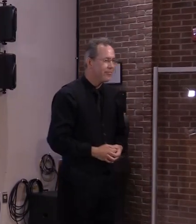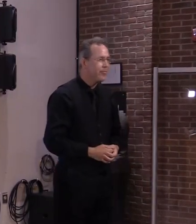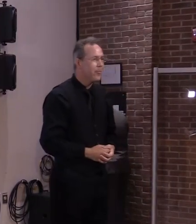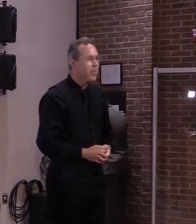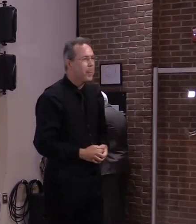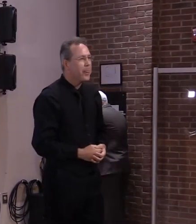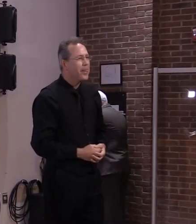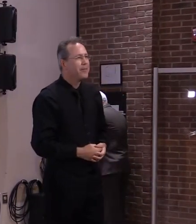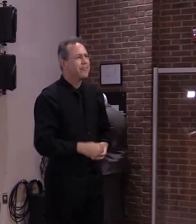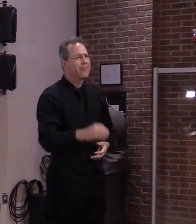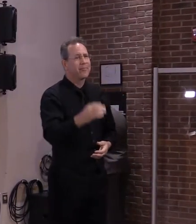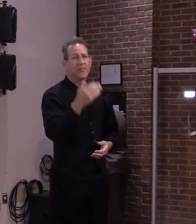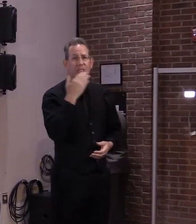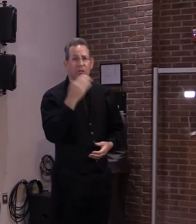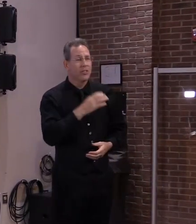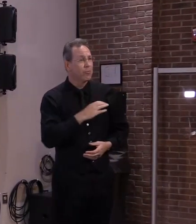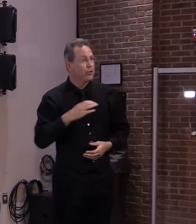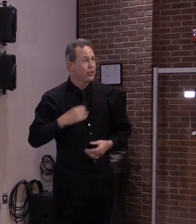Thank you, Commissioner Pichak.